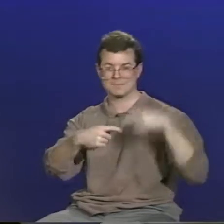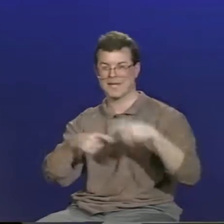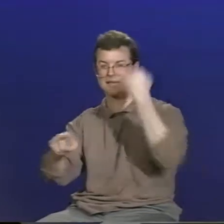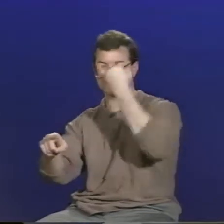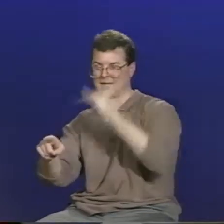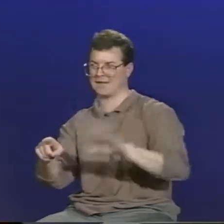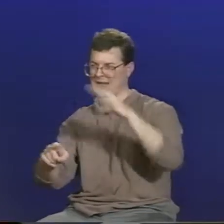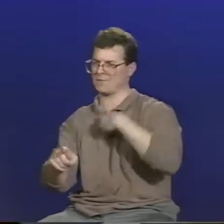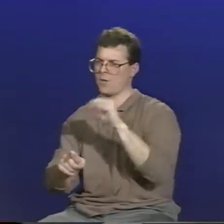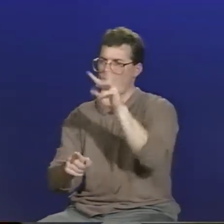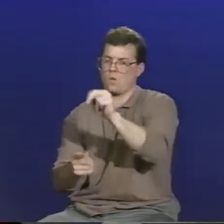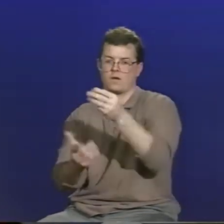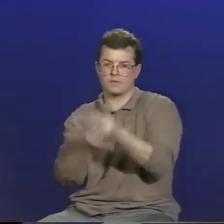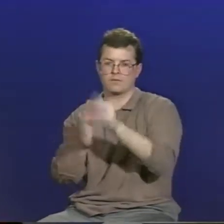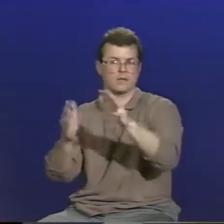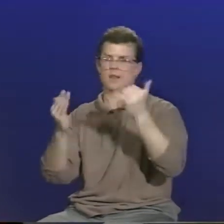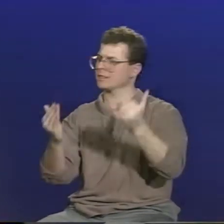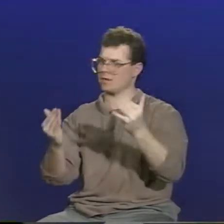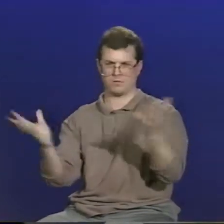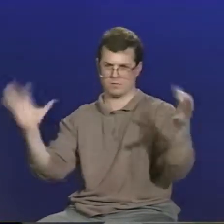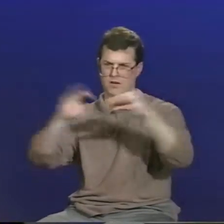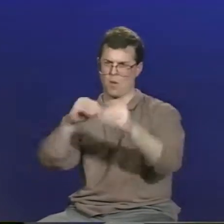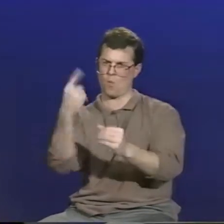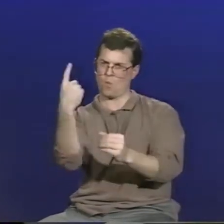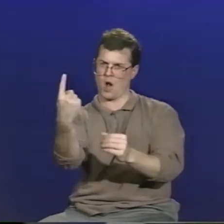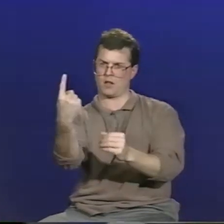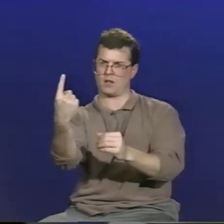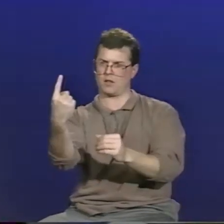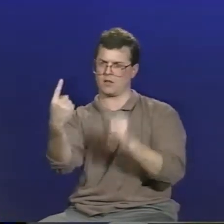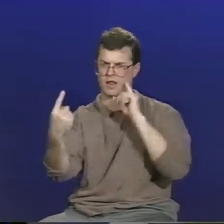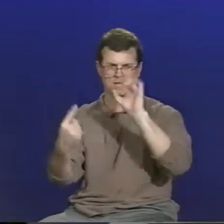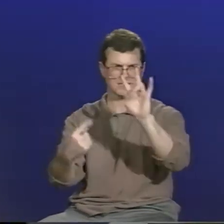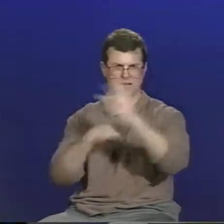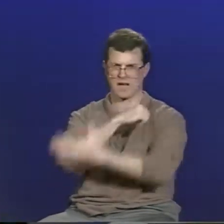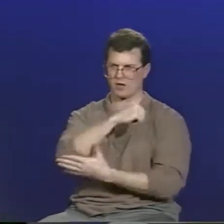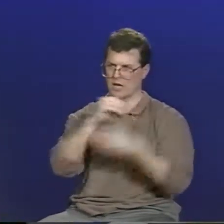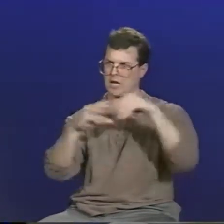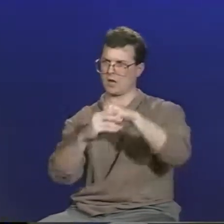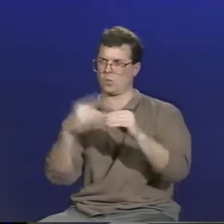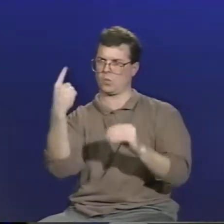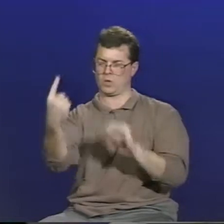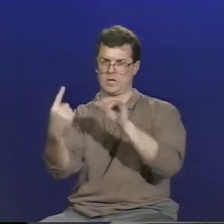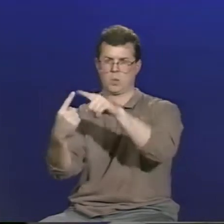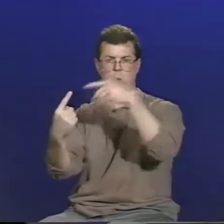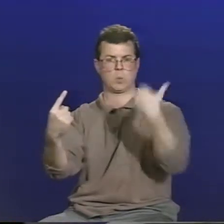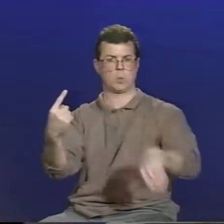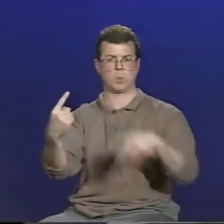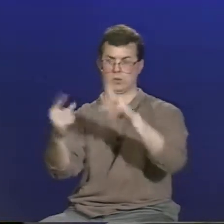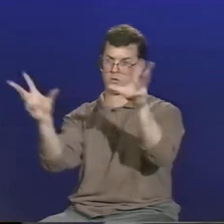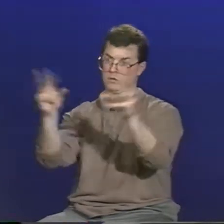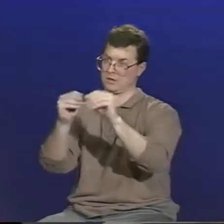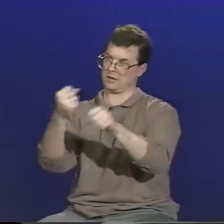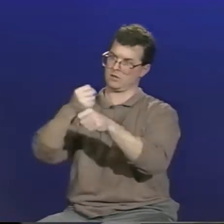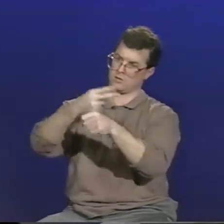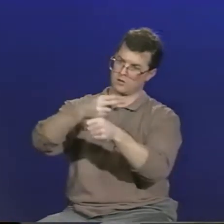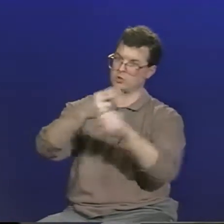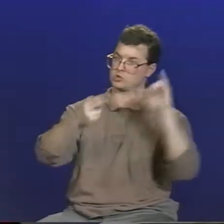few years, where several countries such as France, Italy, Germany will unify to form one common European economic